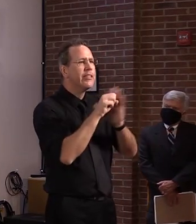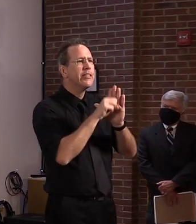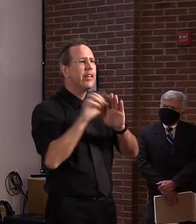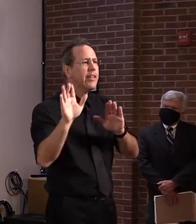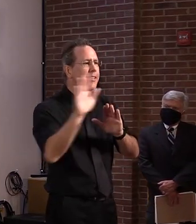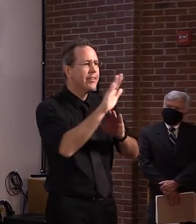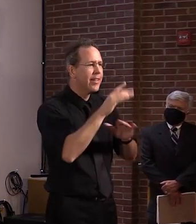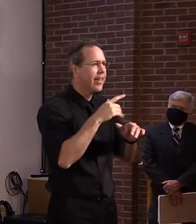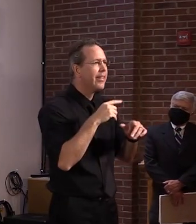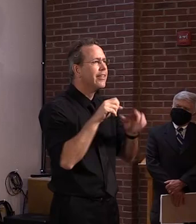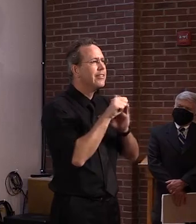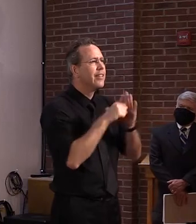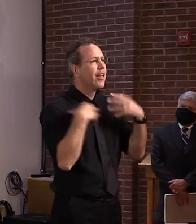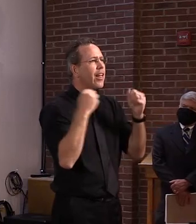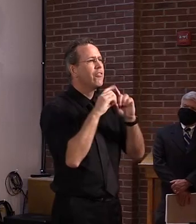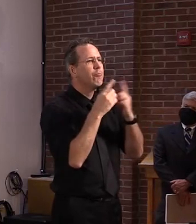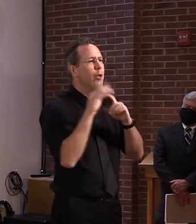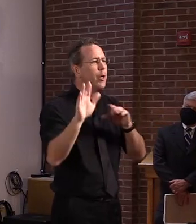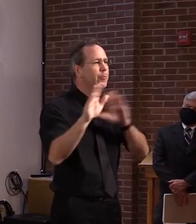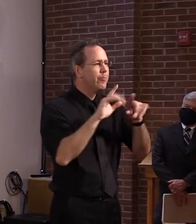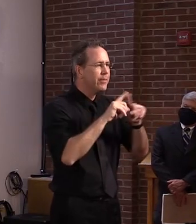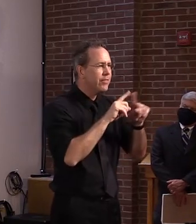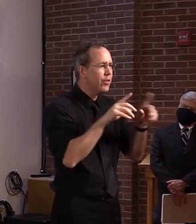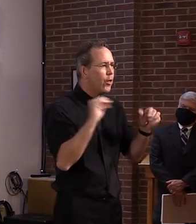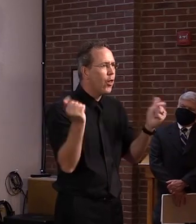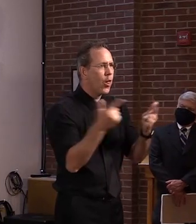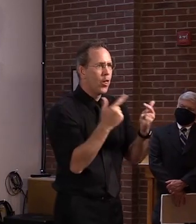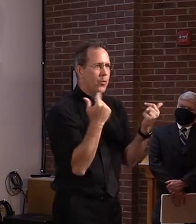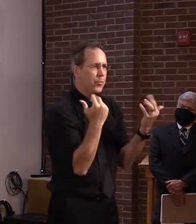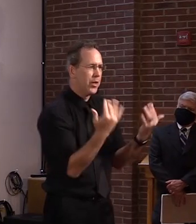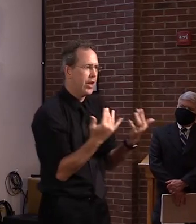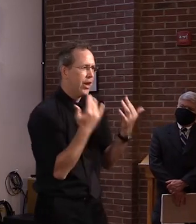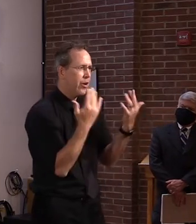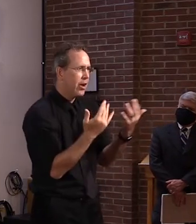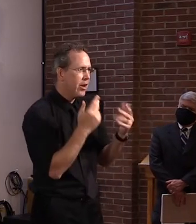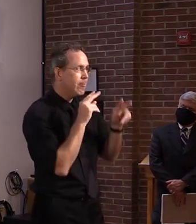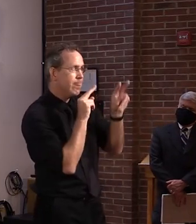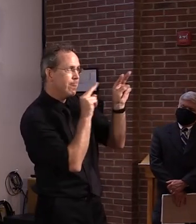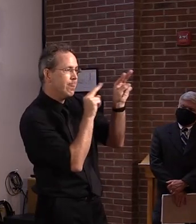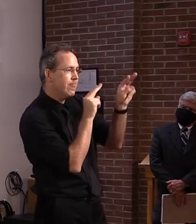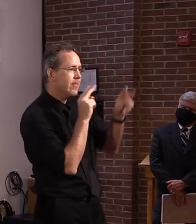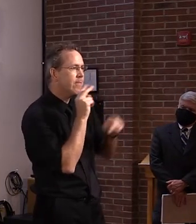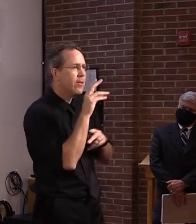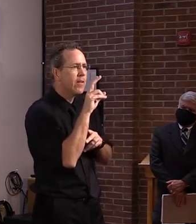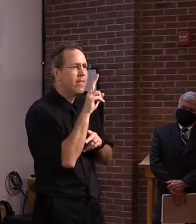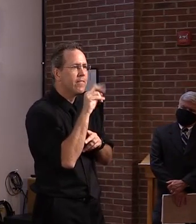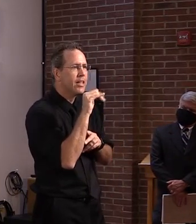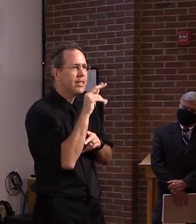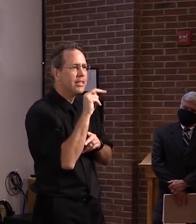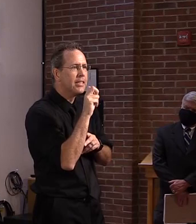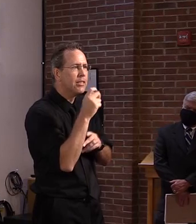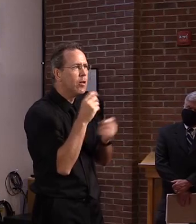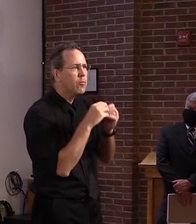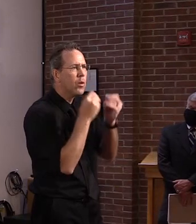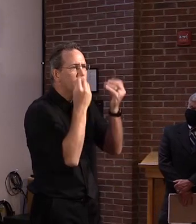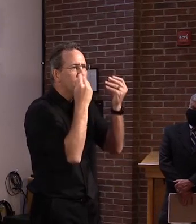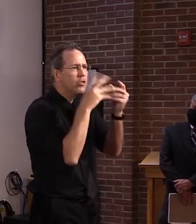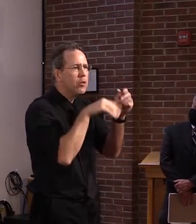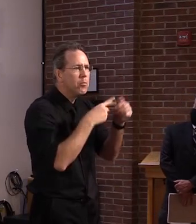uh, anxiously looking at all of the information that's coming out regarding vaccine